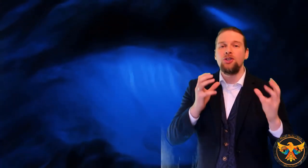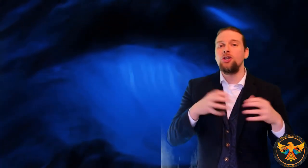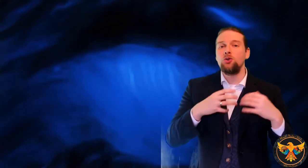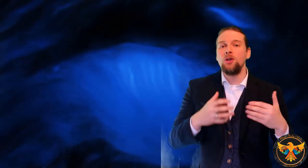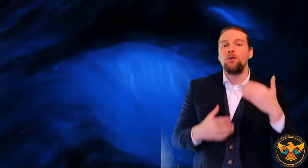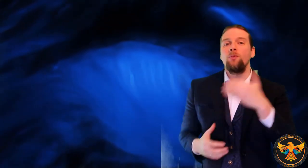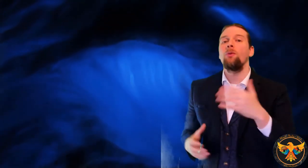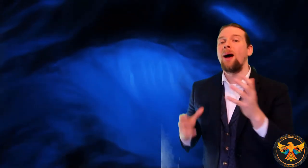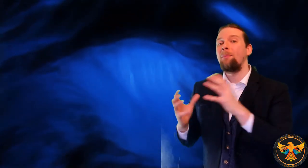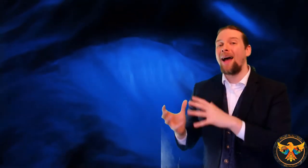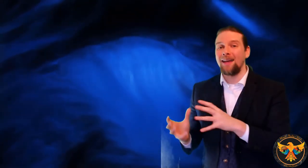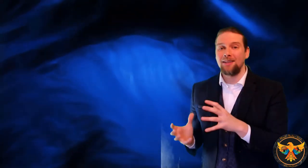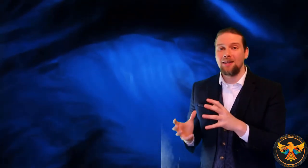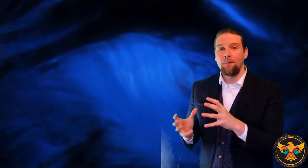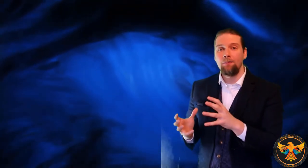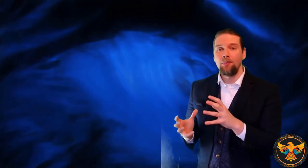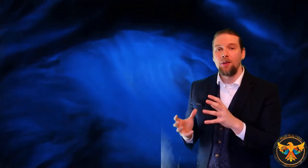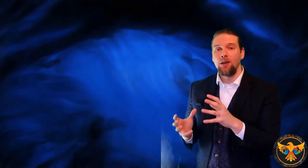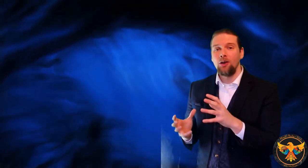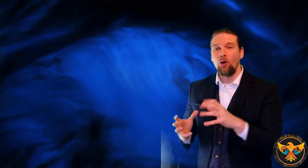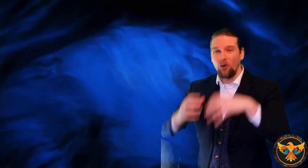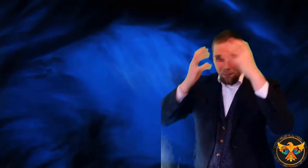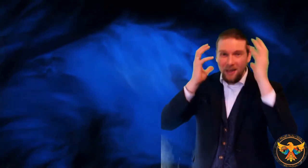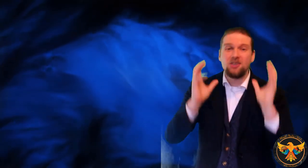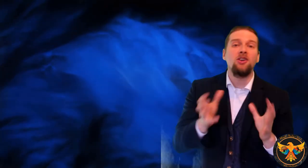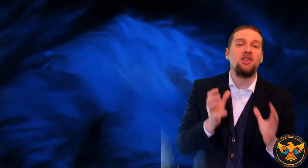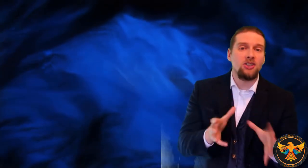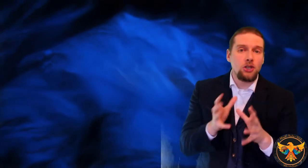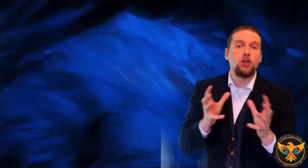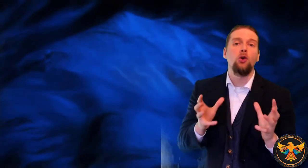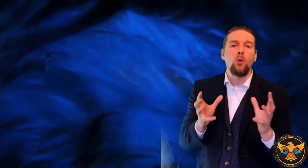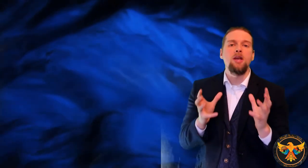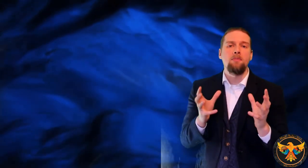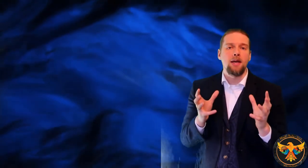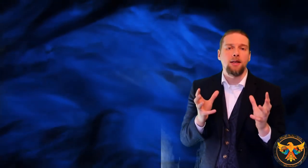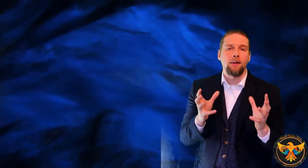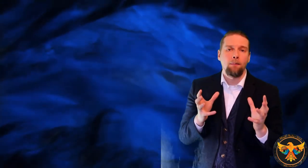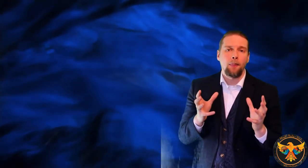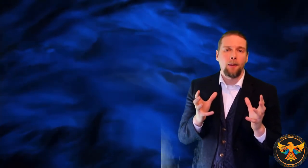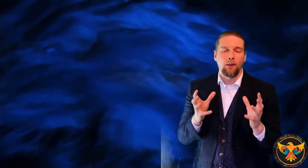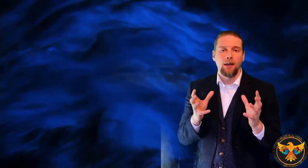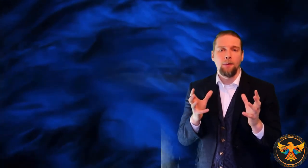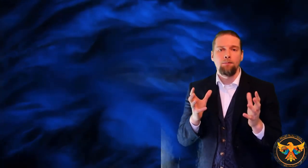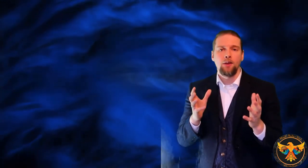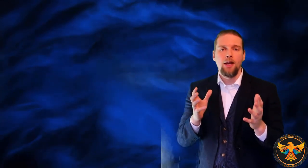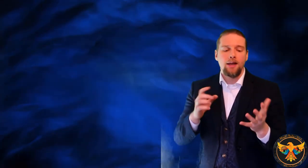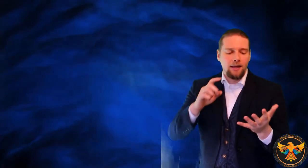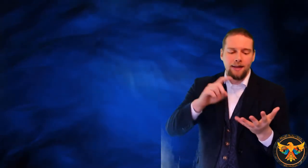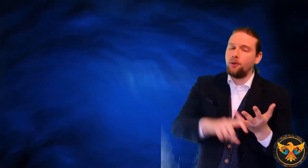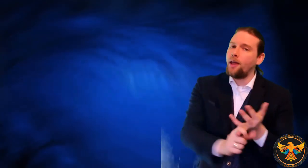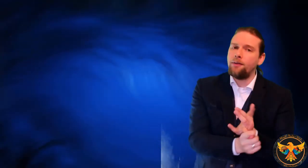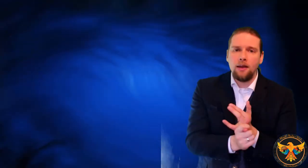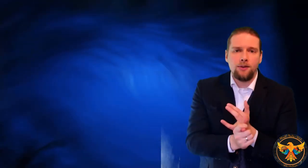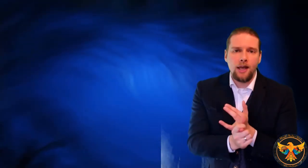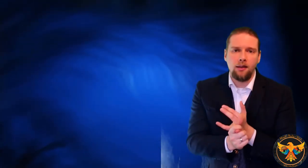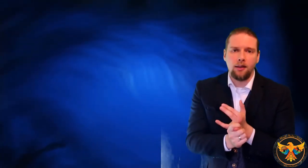situation from our past. Or based on a decision that we made. Okay? Guilt never gives anything.